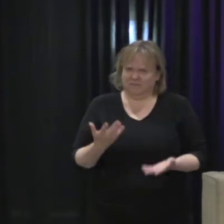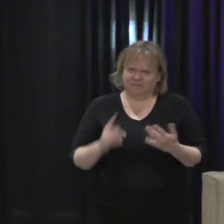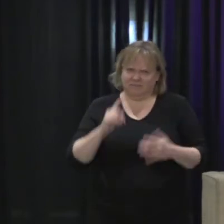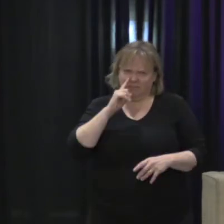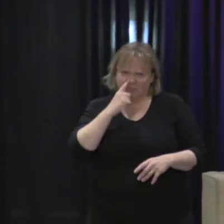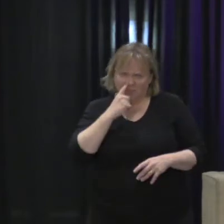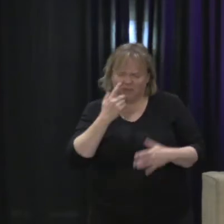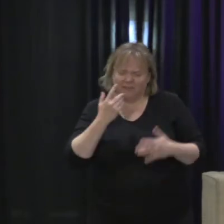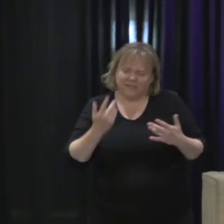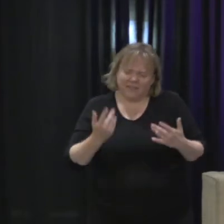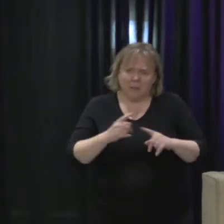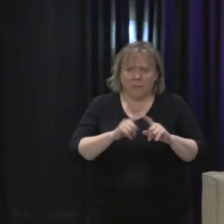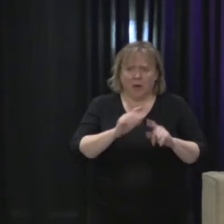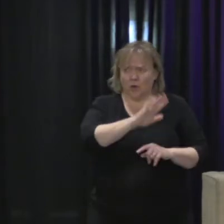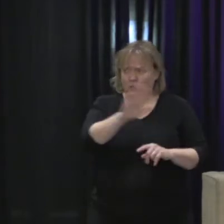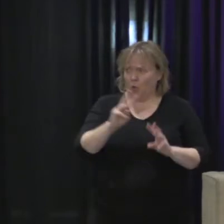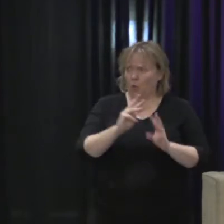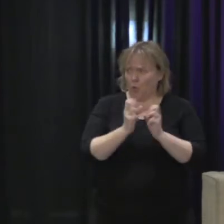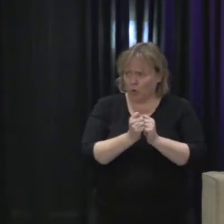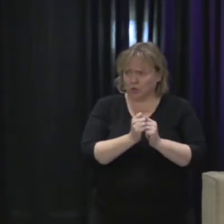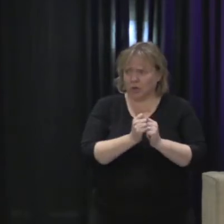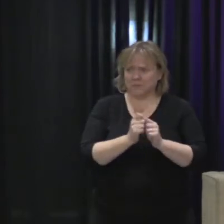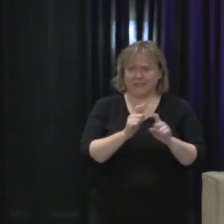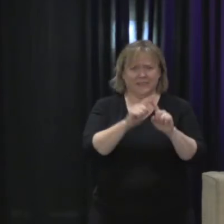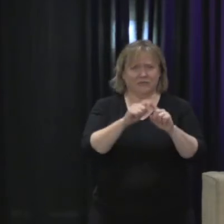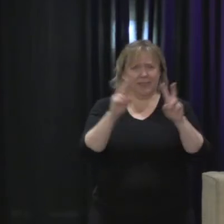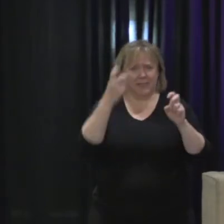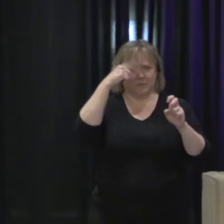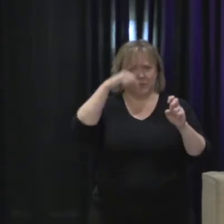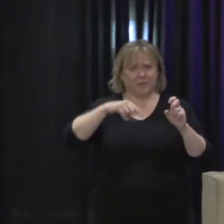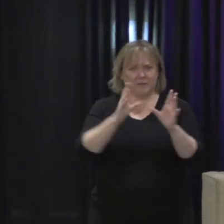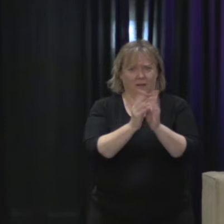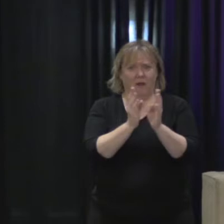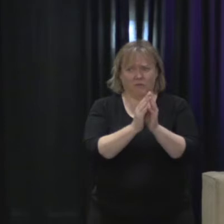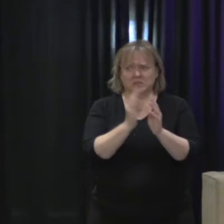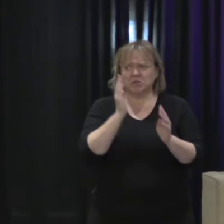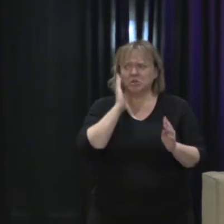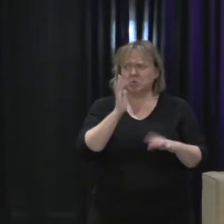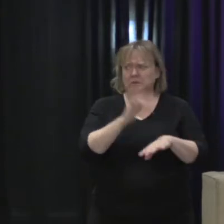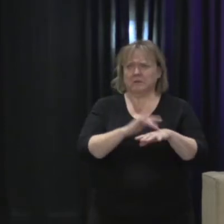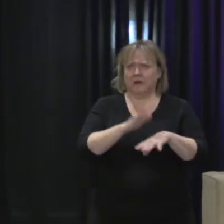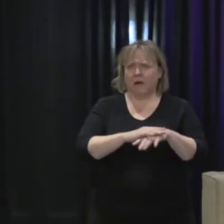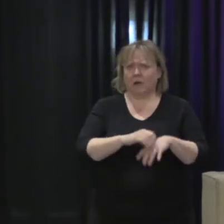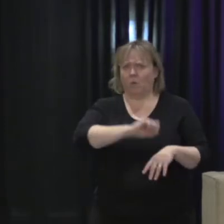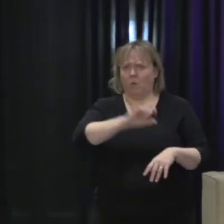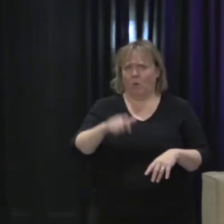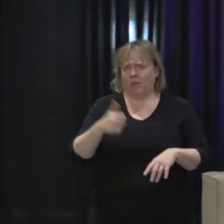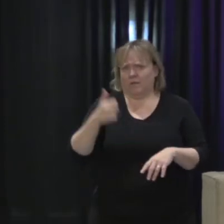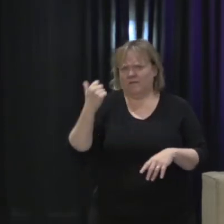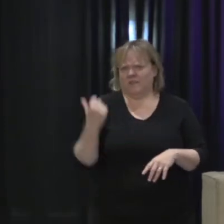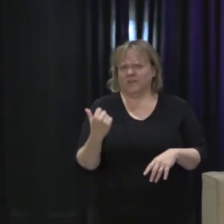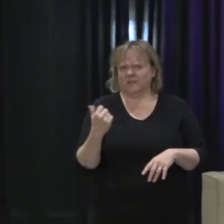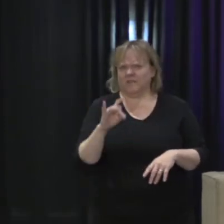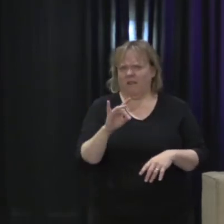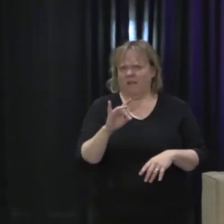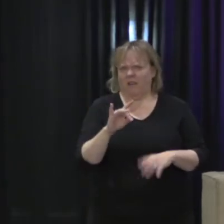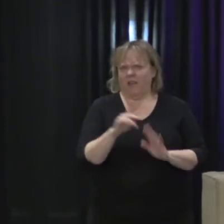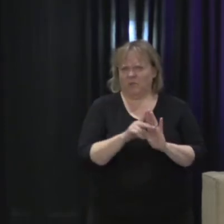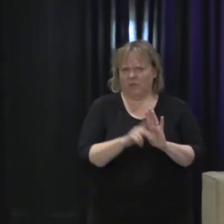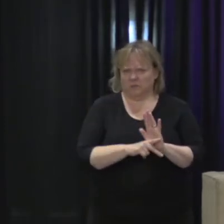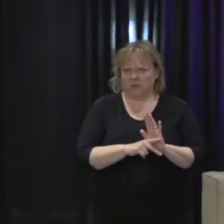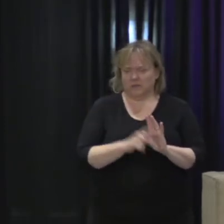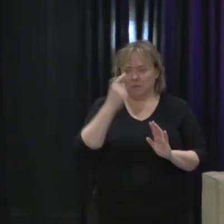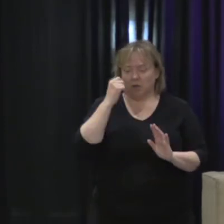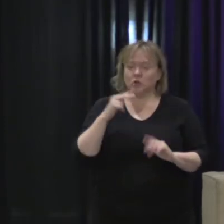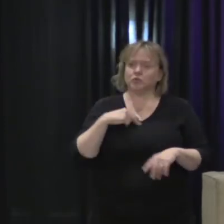the themes you're going to be covering today, I guarantee you that each of these principles are going to be covered in the entire summit. Because these principles